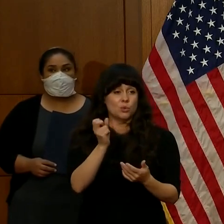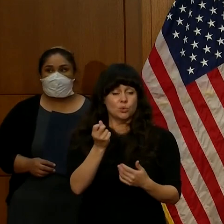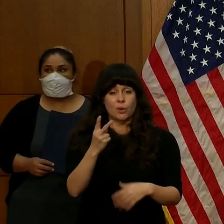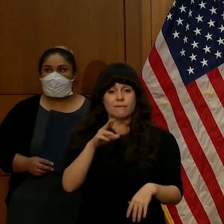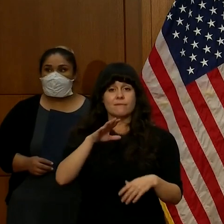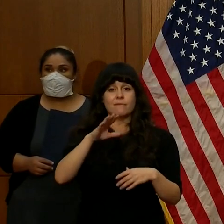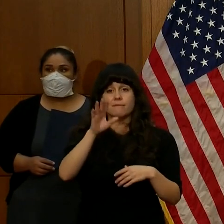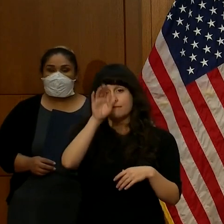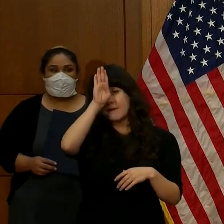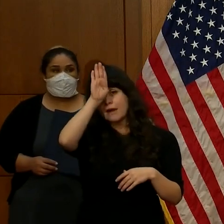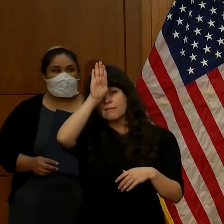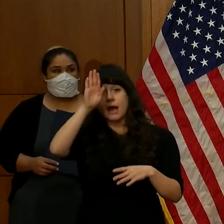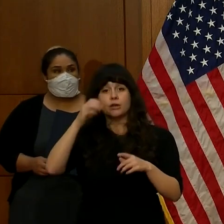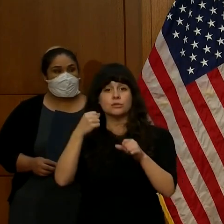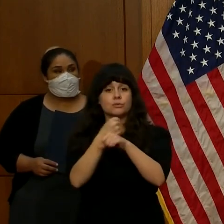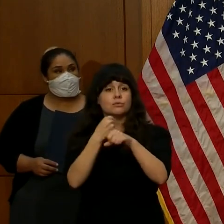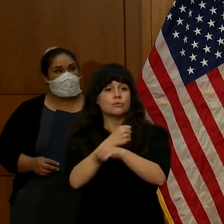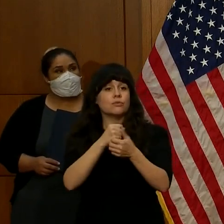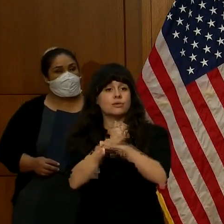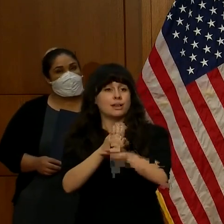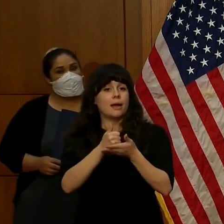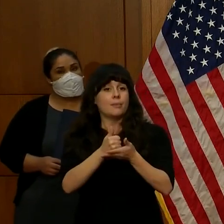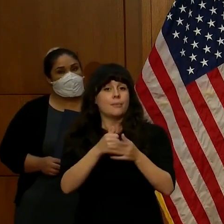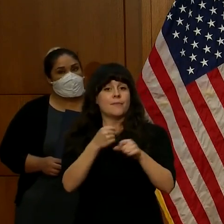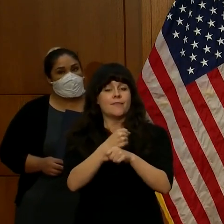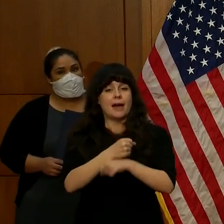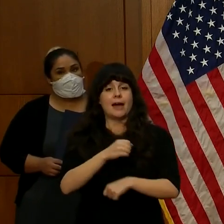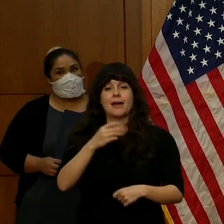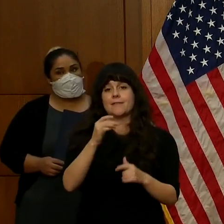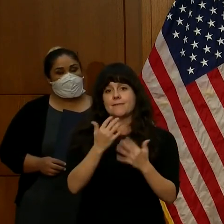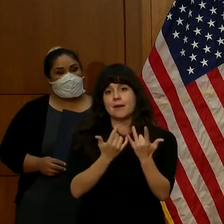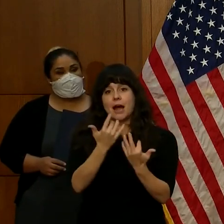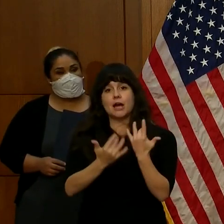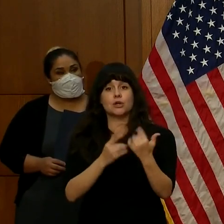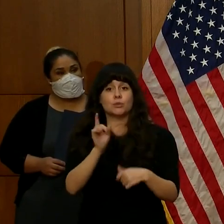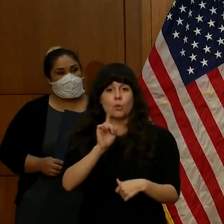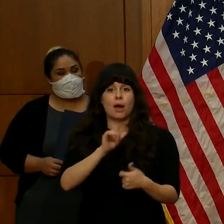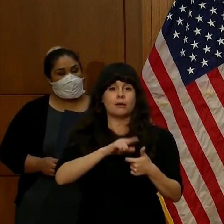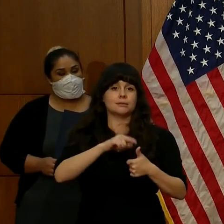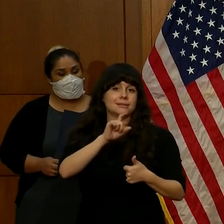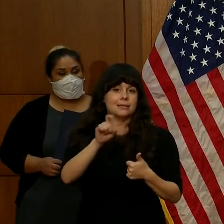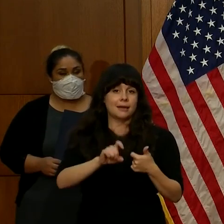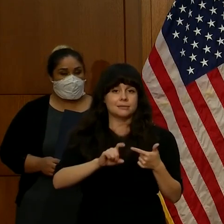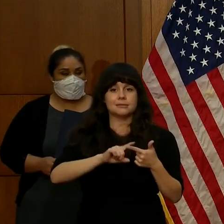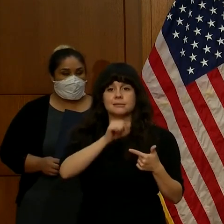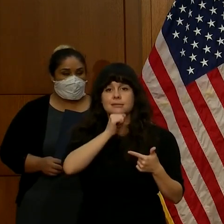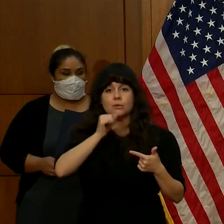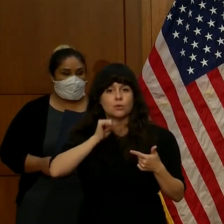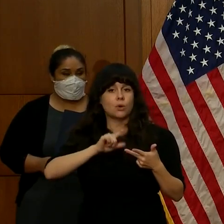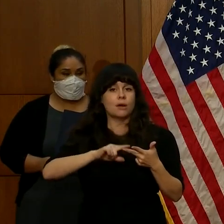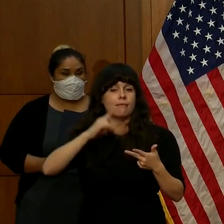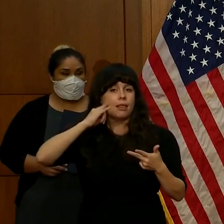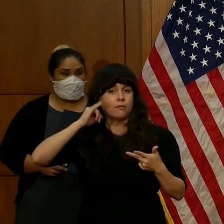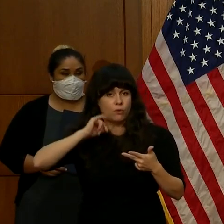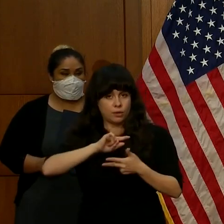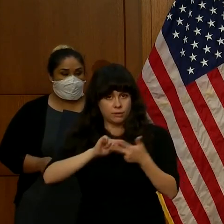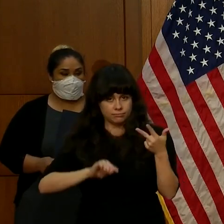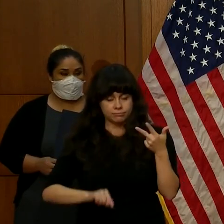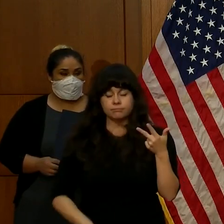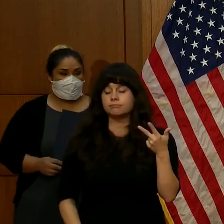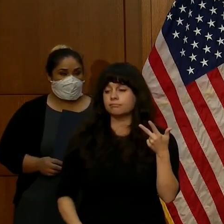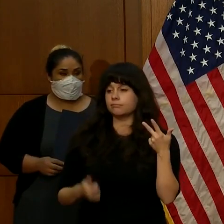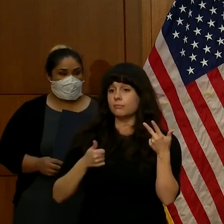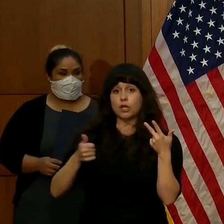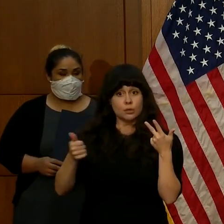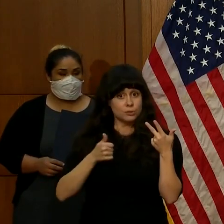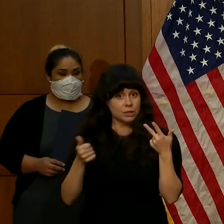help fight wildfires in Texas, Arizona, and California. In transportation, the Long